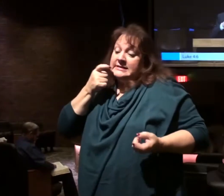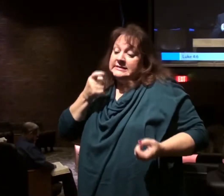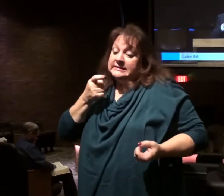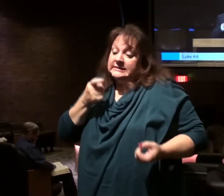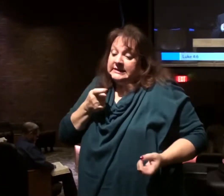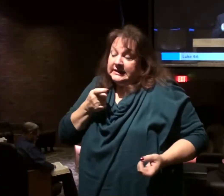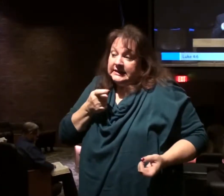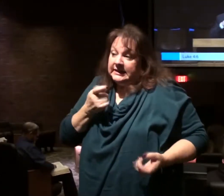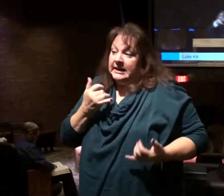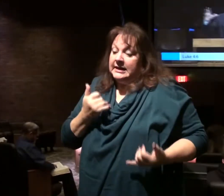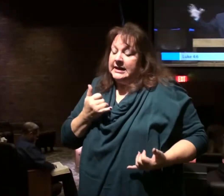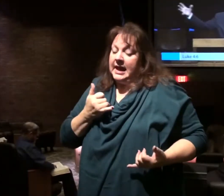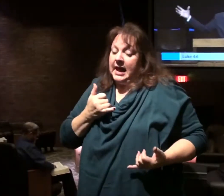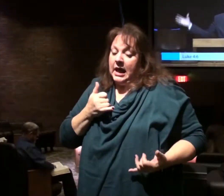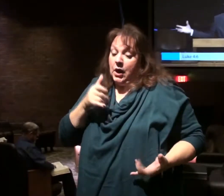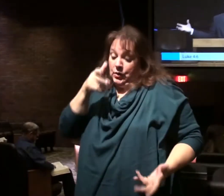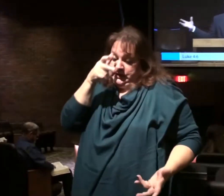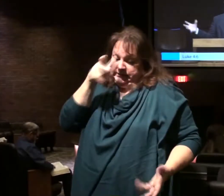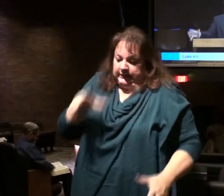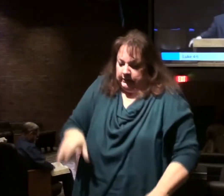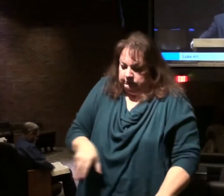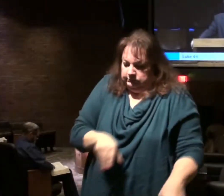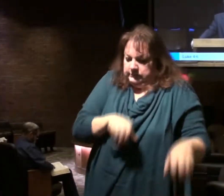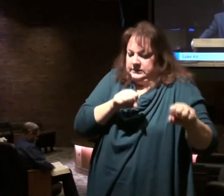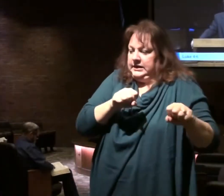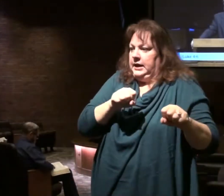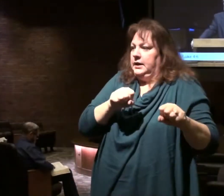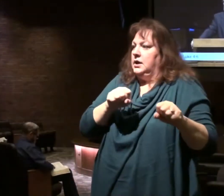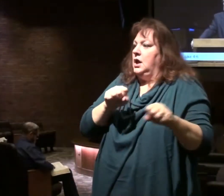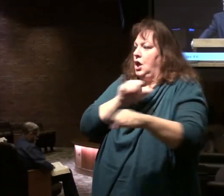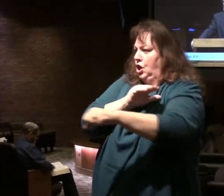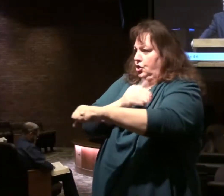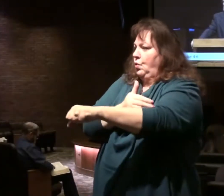Satan has assumed authority and control.